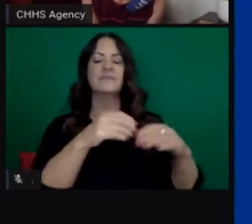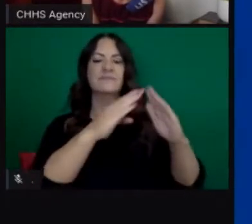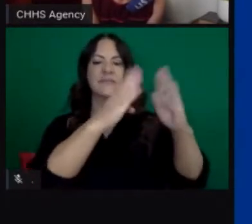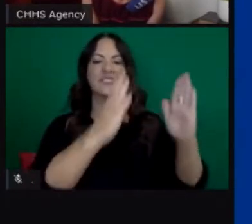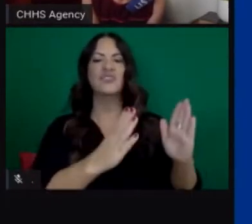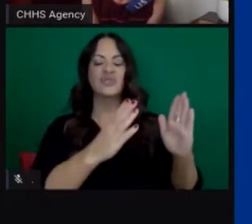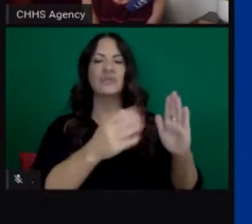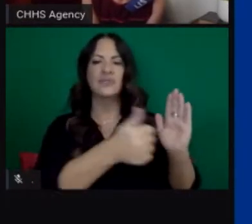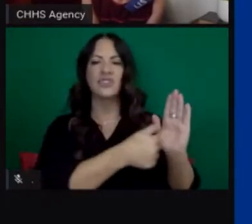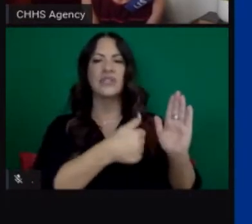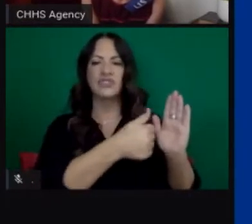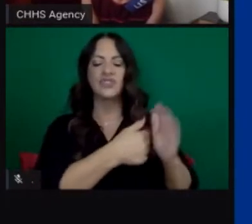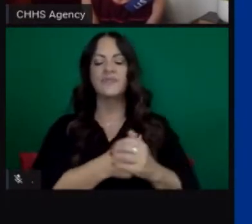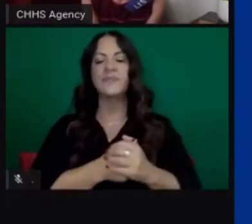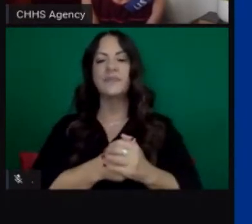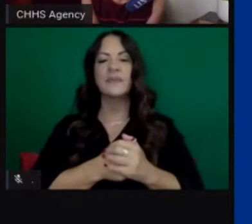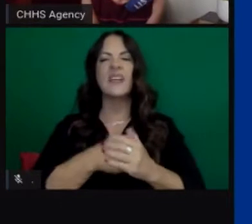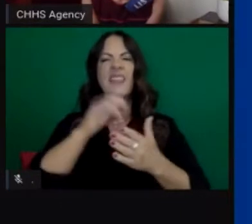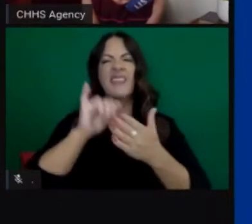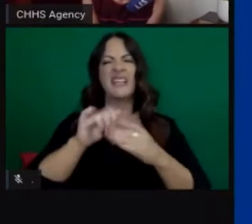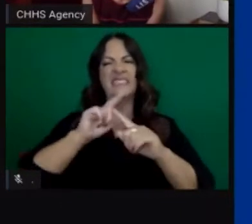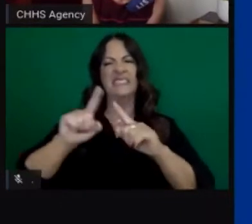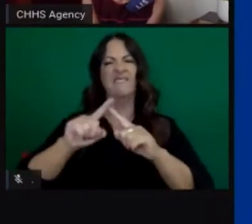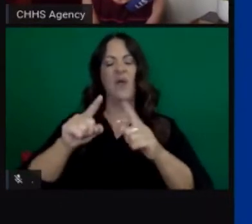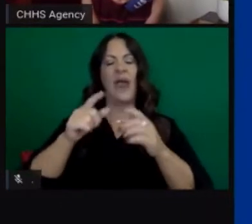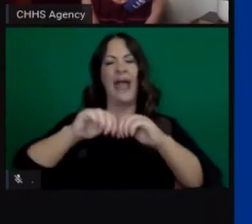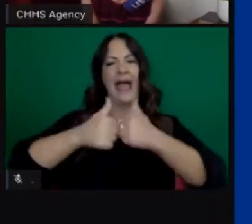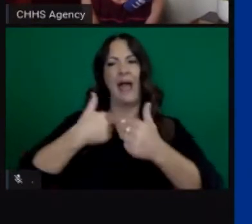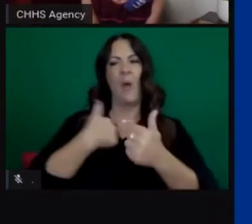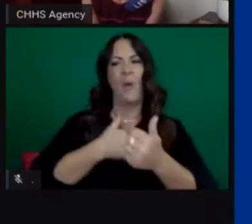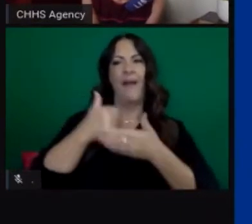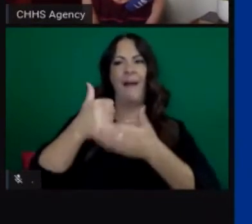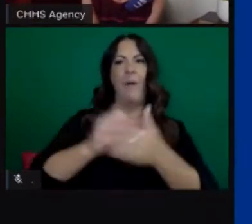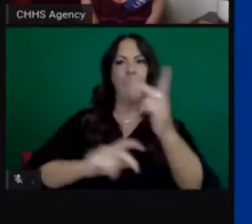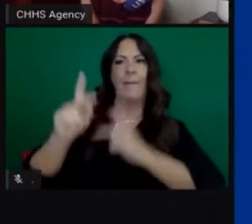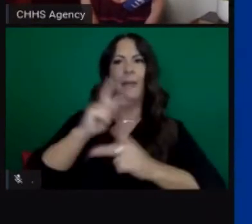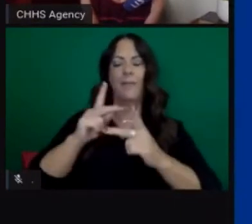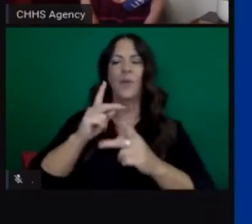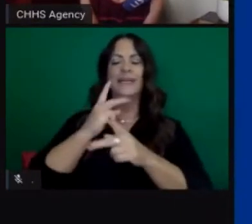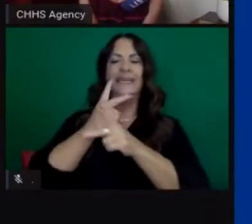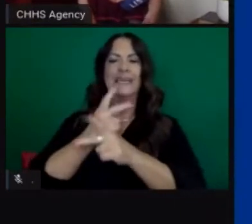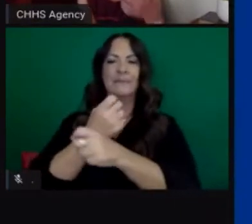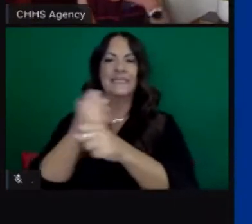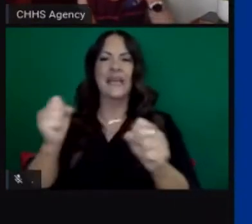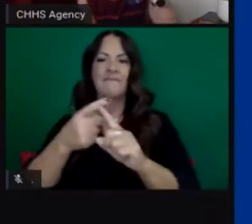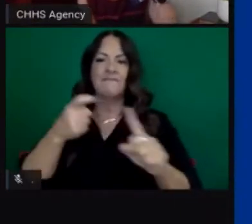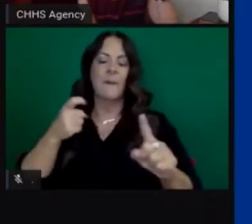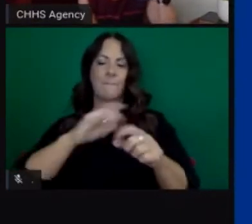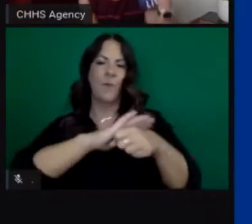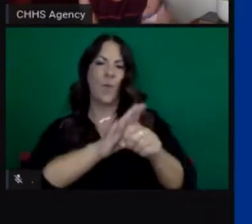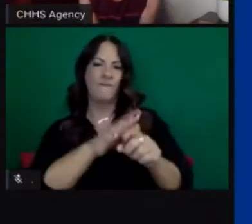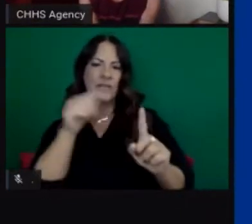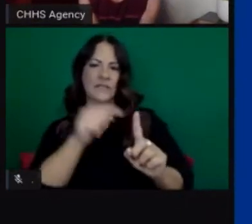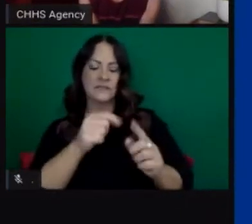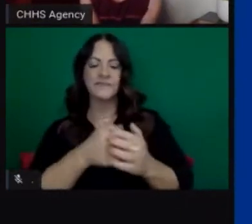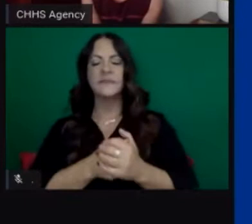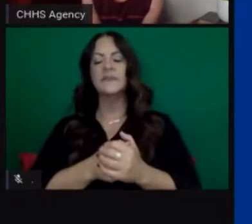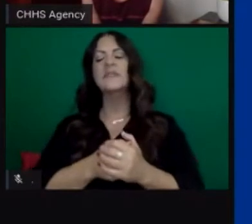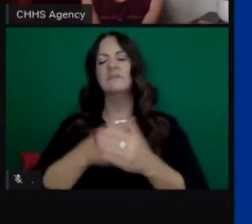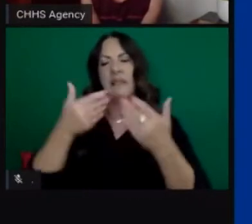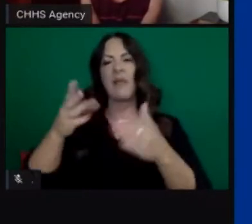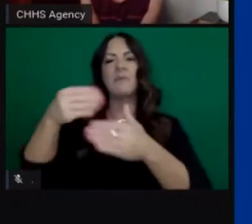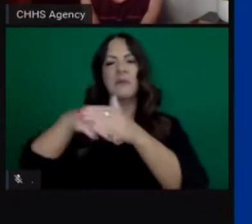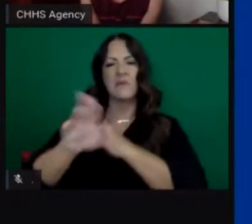in a couple different ways and not put them at risk for COVID-19. And we also just want to take this